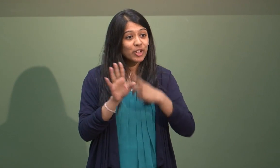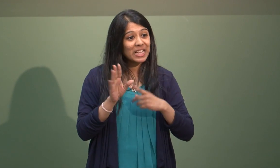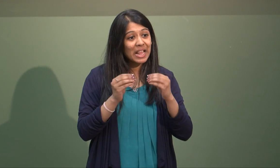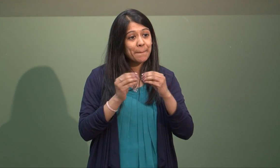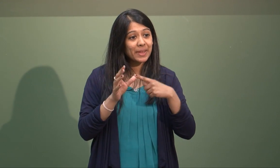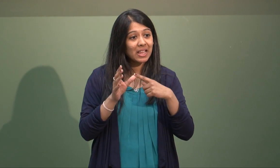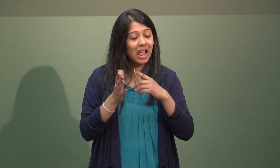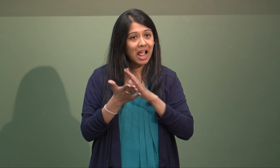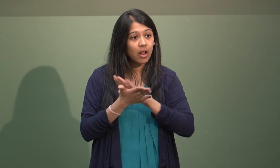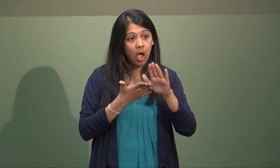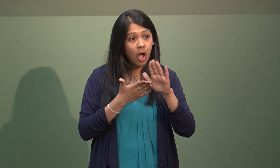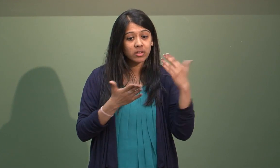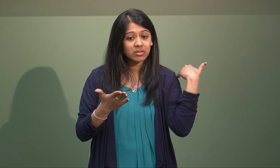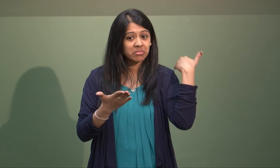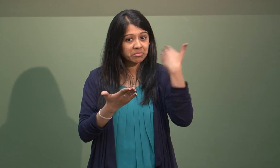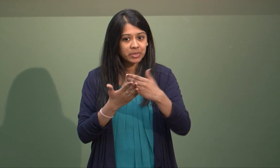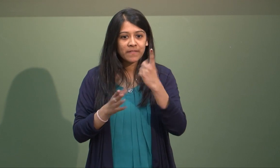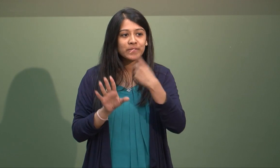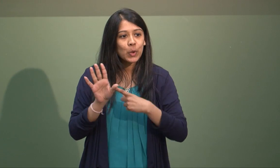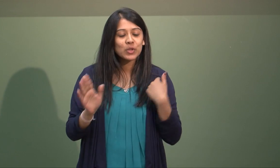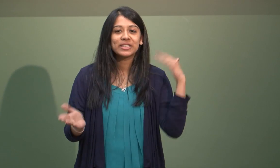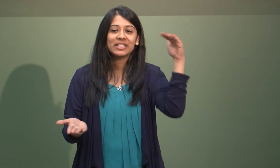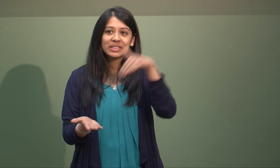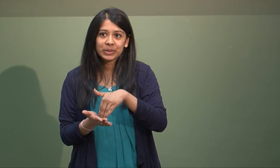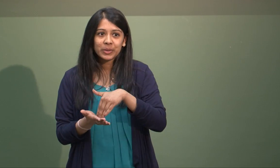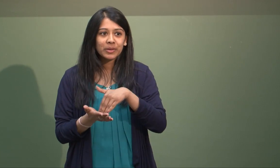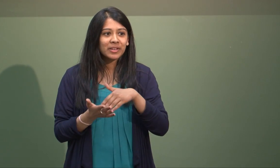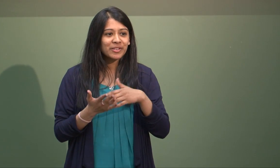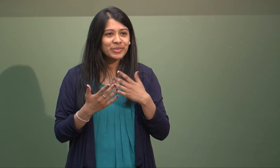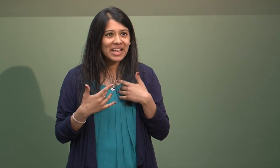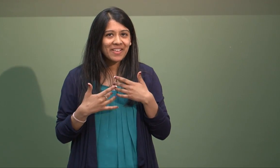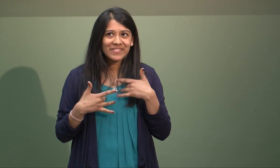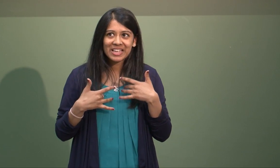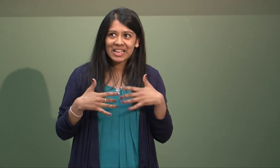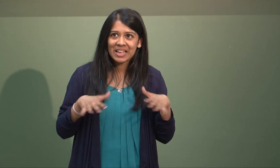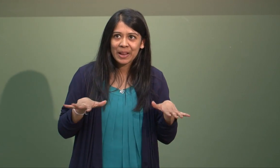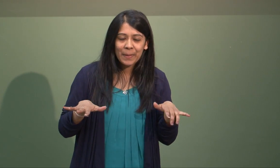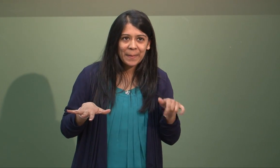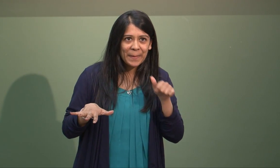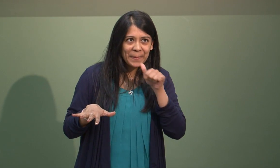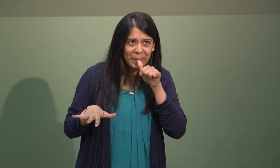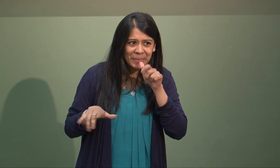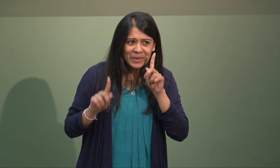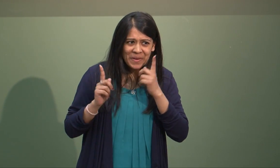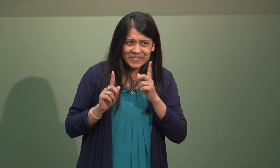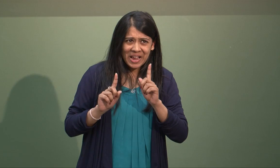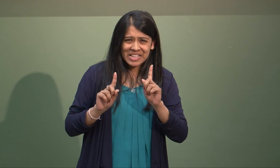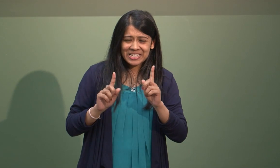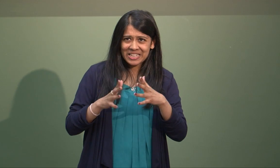And also with the three years, the BA ons, I really feel through that three years, through the